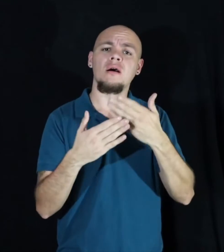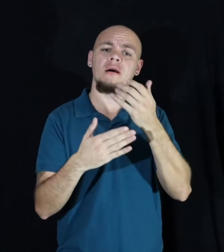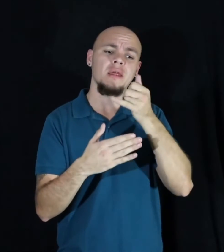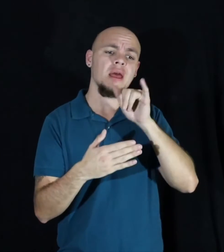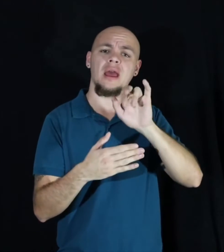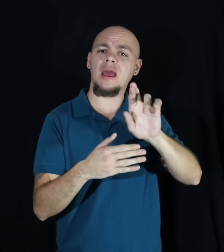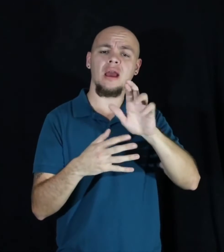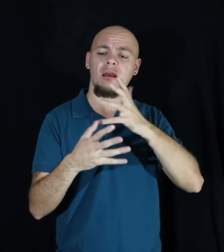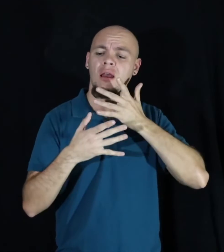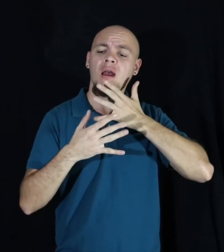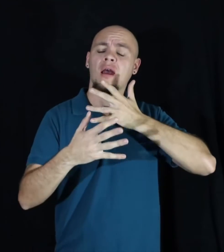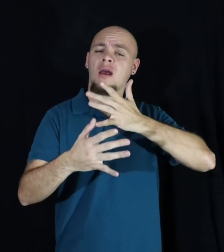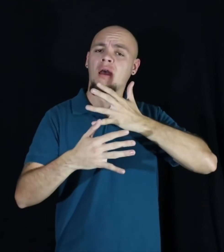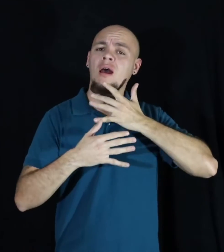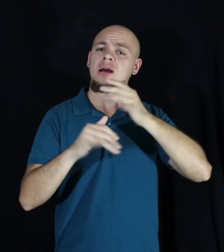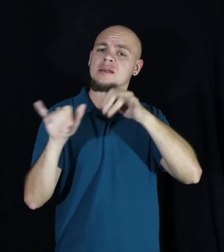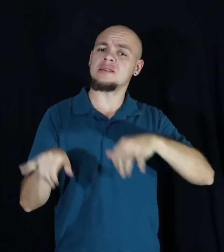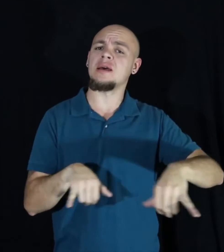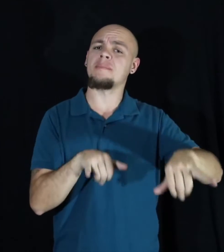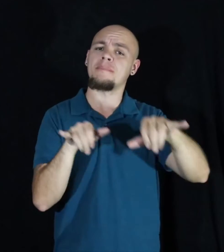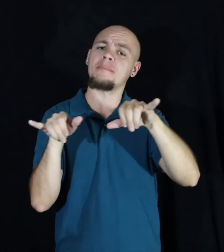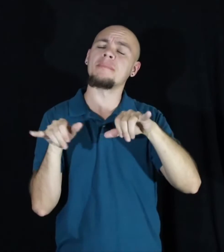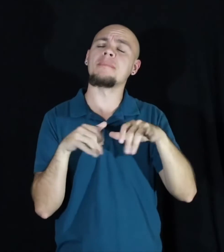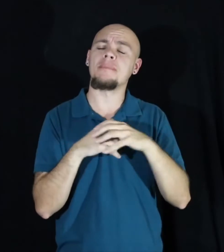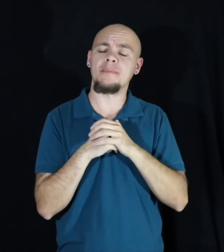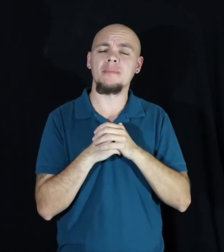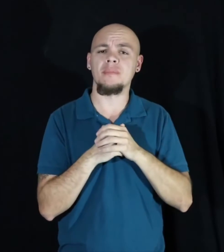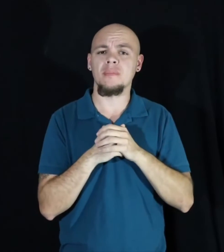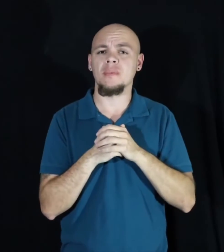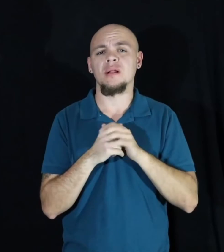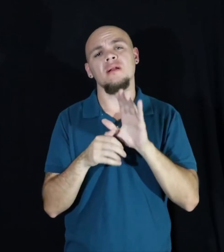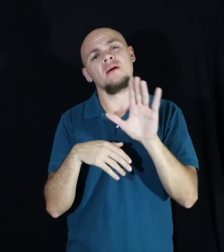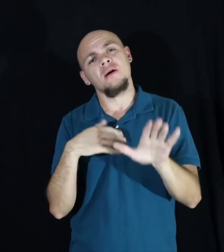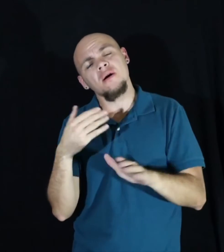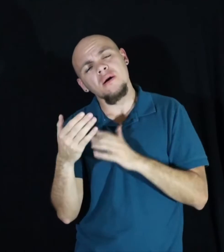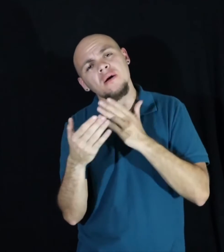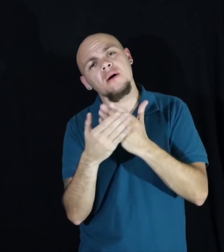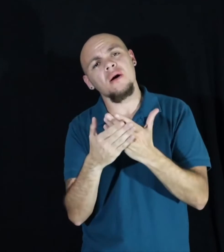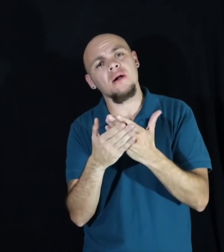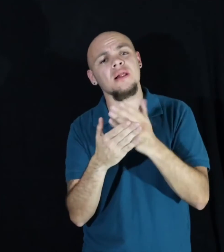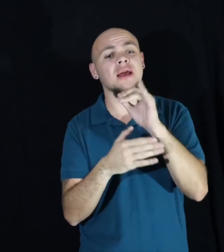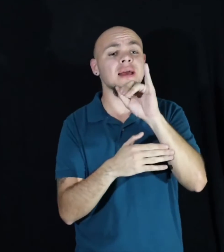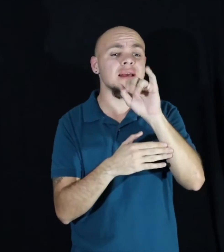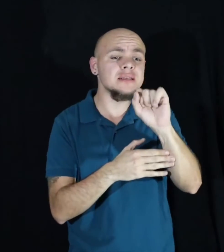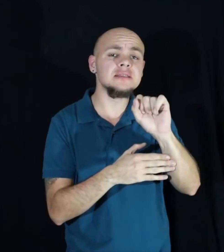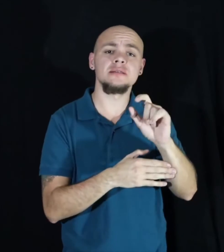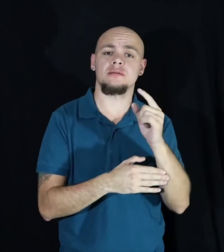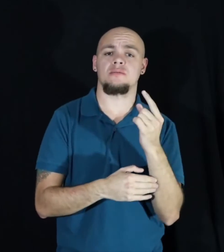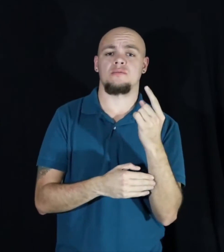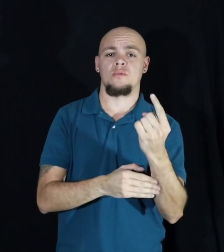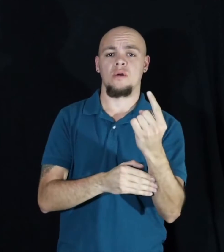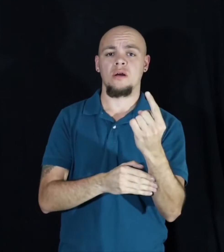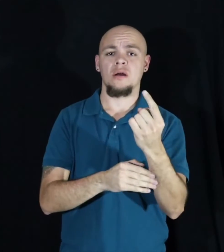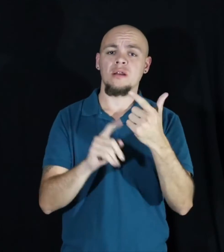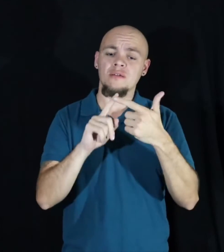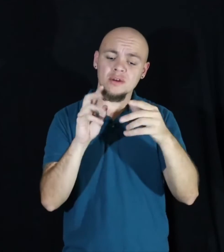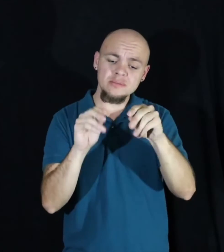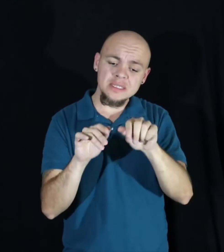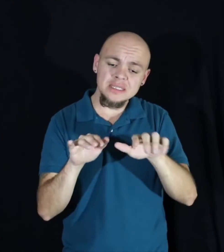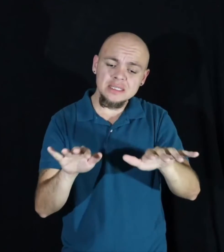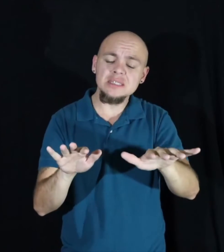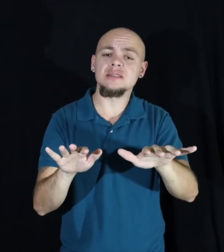particles as everyone else. We all is one, growing from seeds.